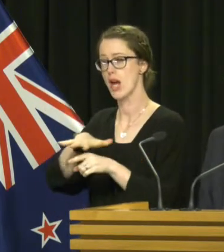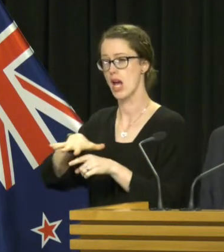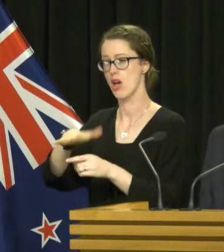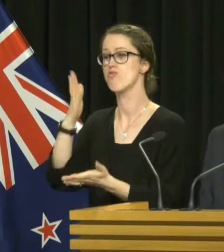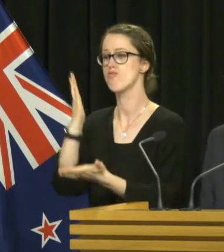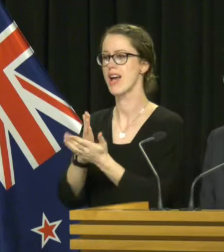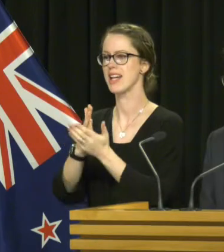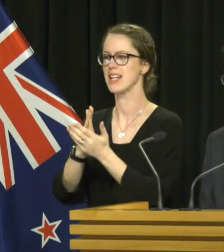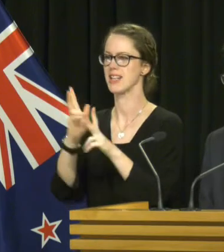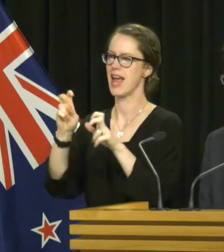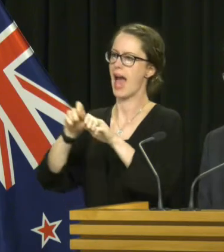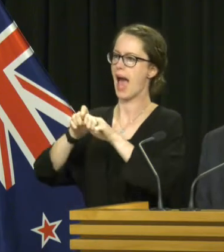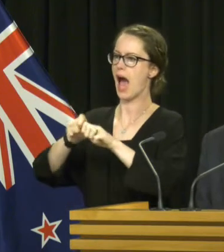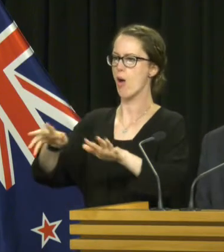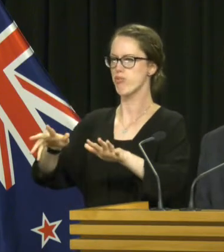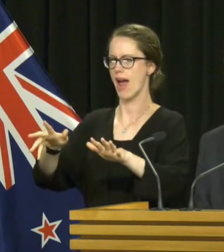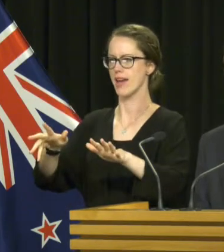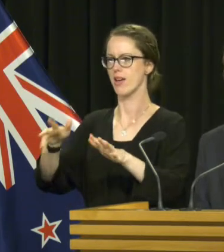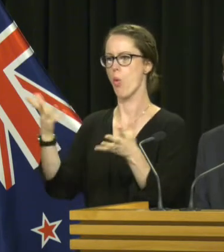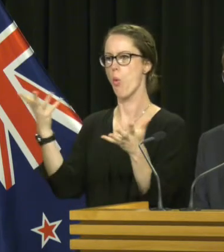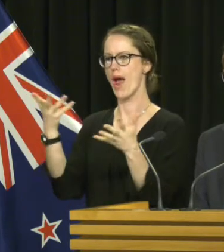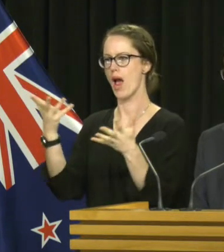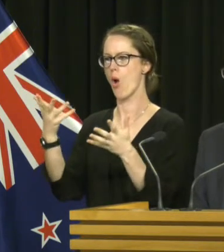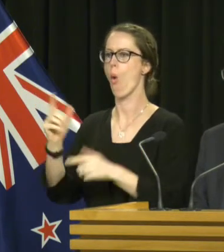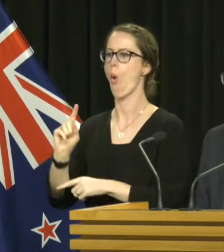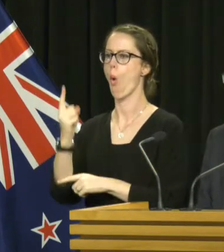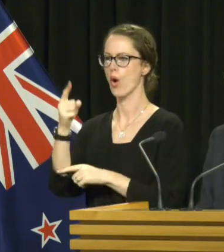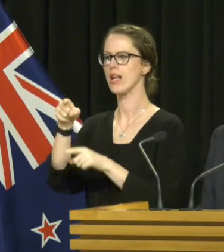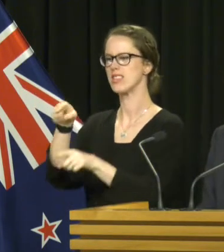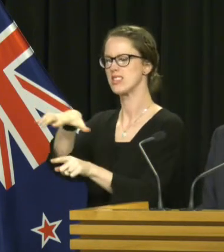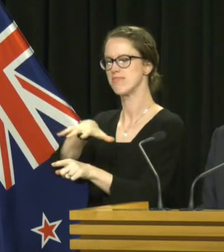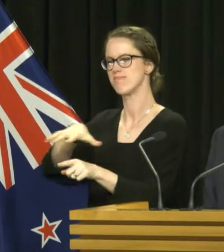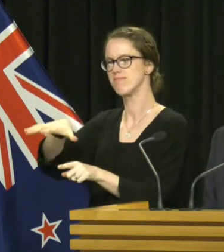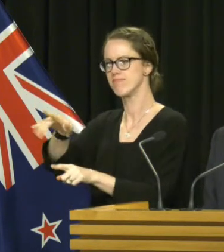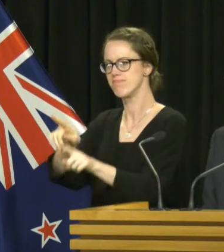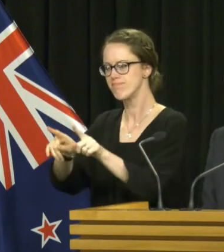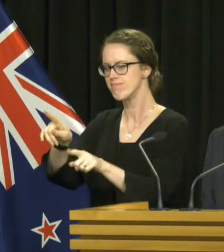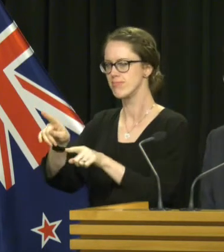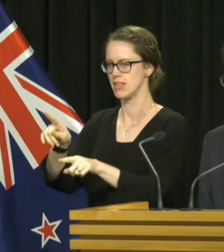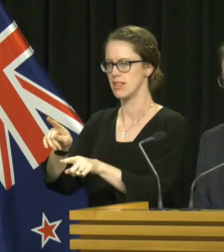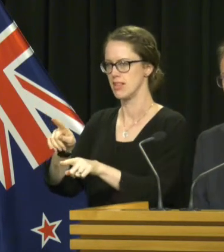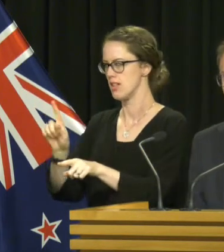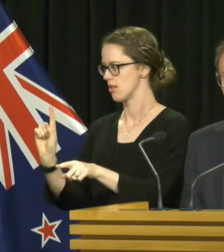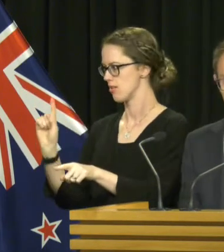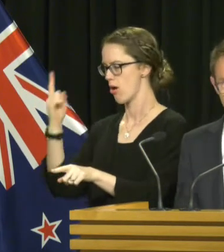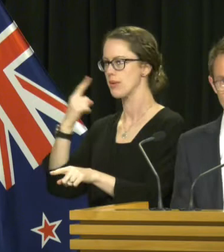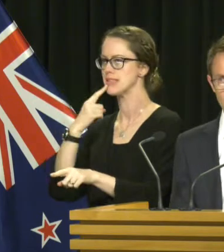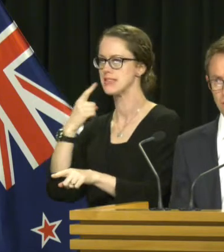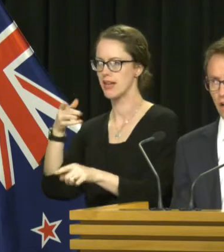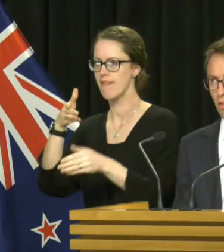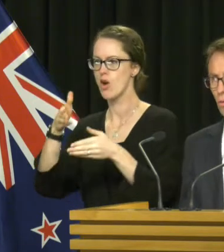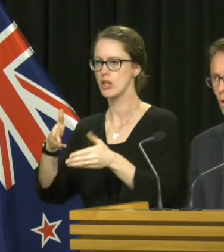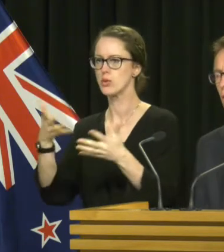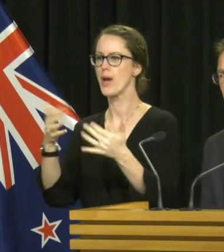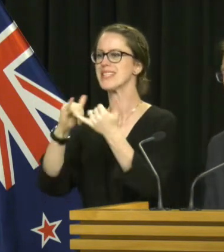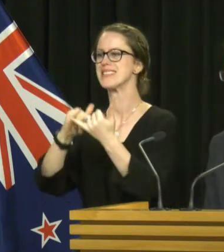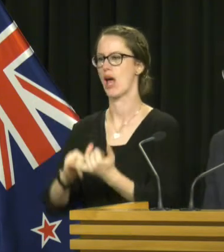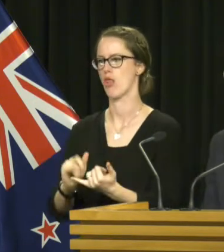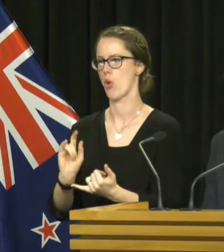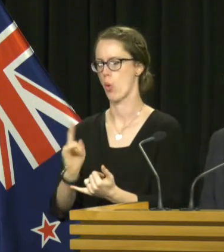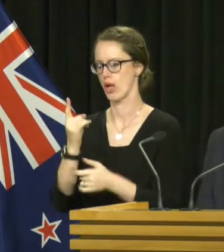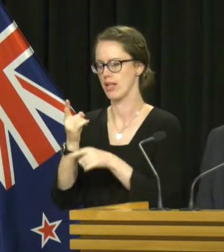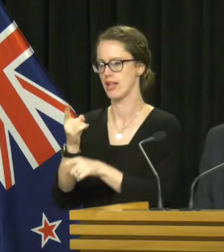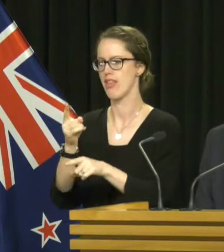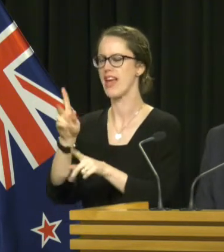where we do have an outbreak at the moment is the Auckland region. As you will know, and as the Prime Minister has said, that is focused in South Auckland